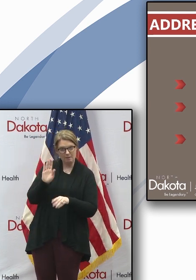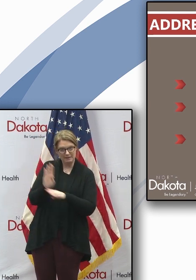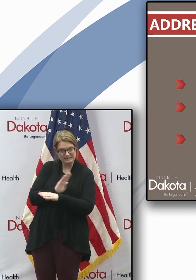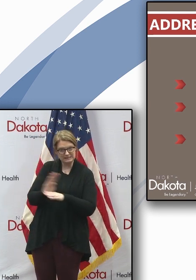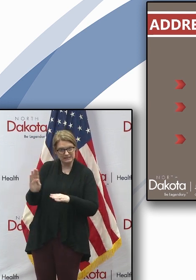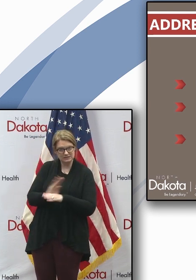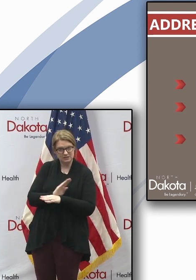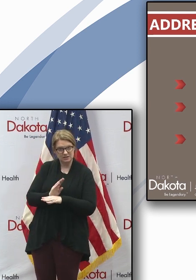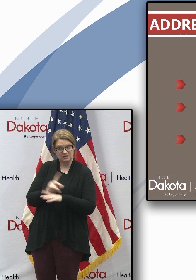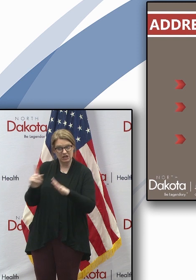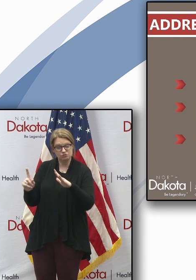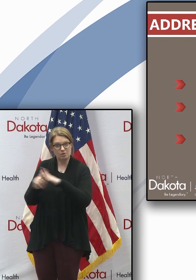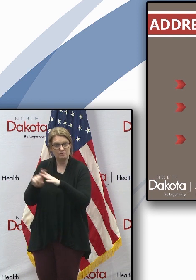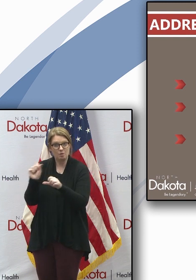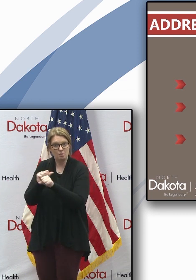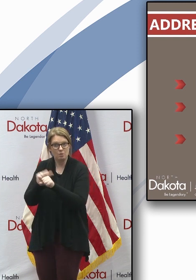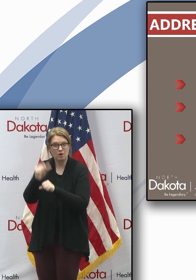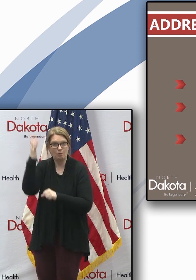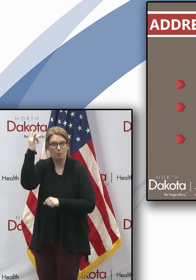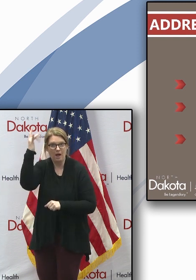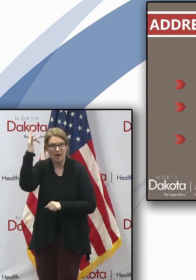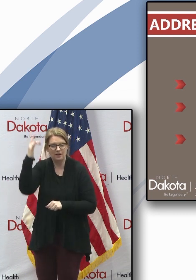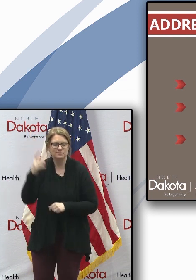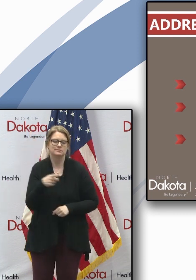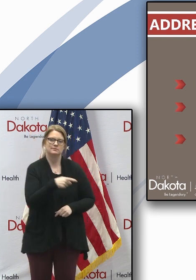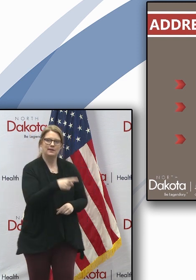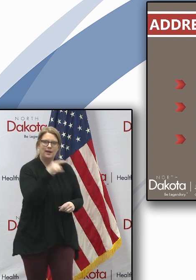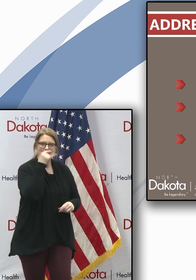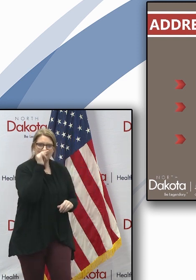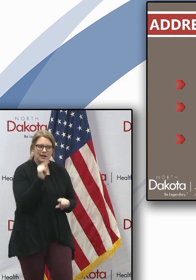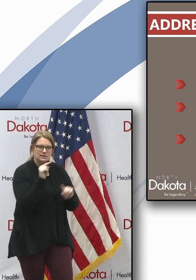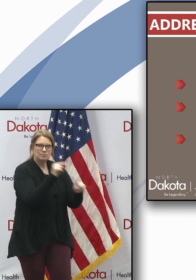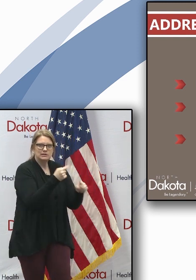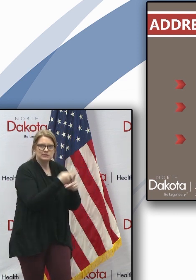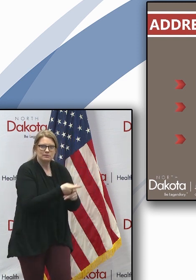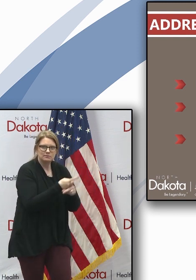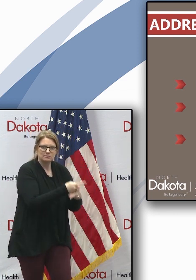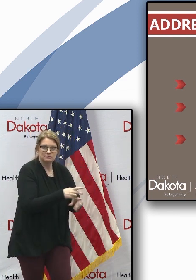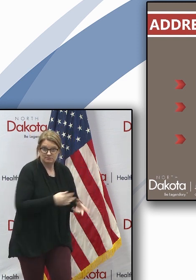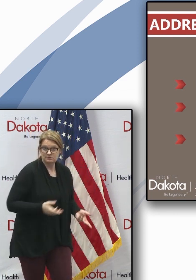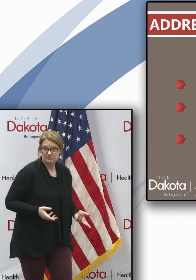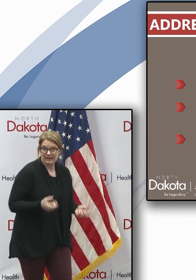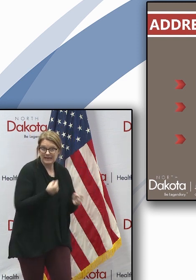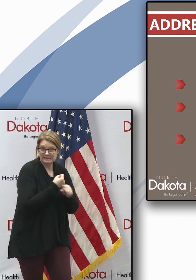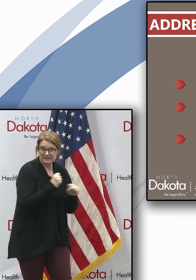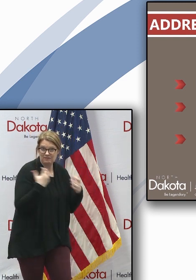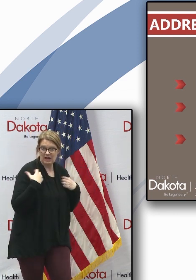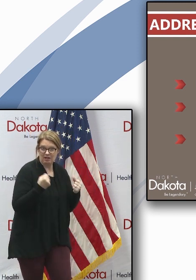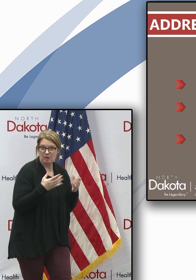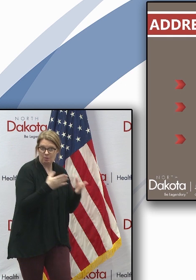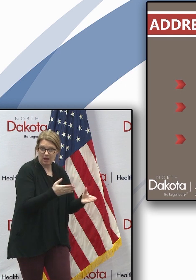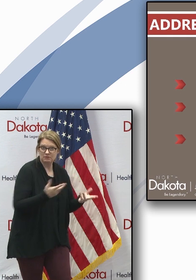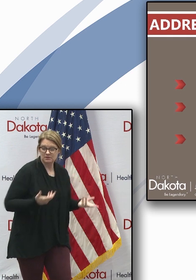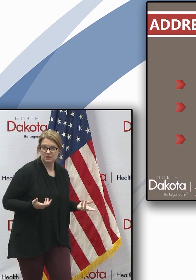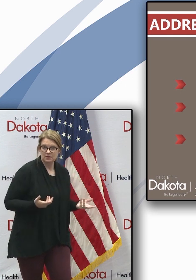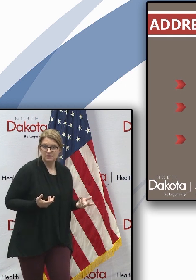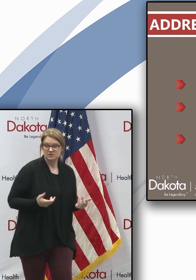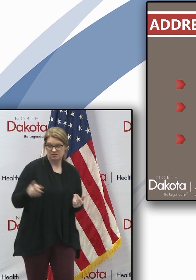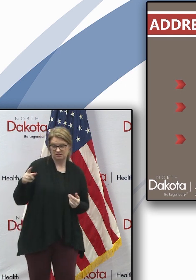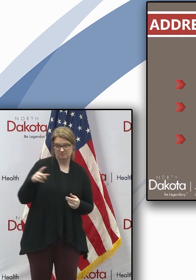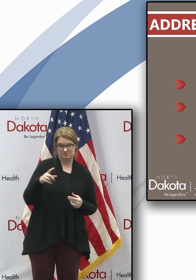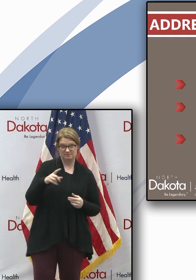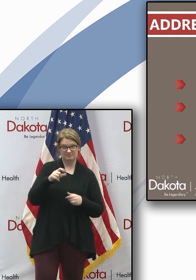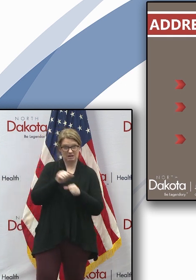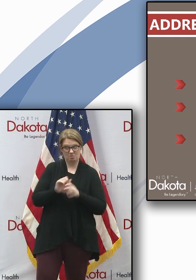for you because somebody else was helping to provide childcare in a safe and healthy way during the day. So those employees could